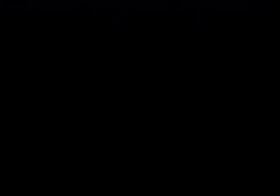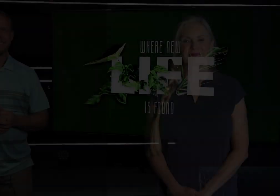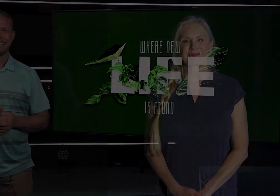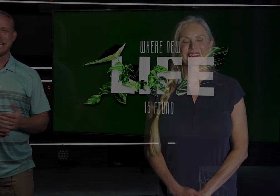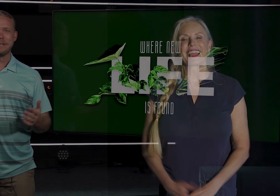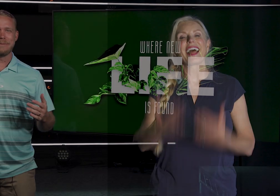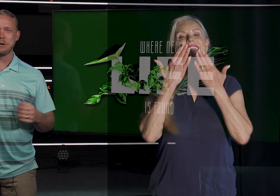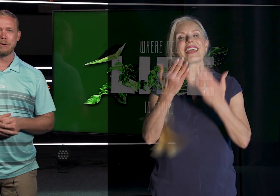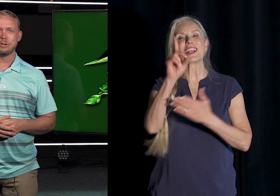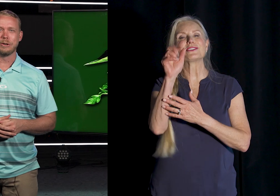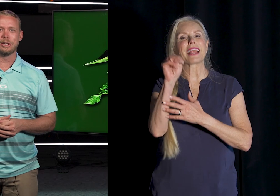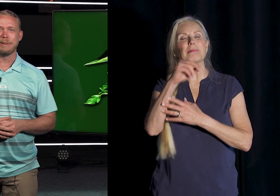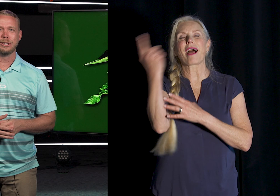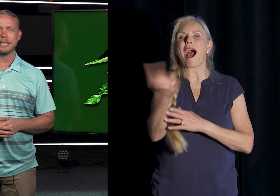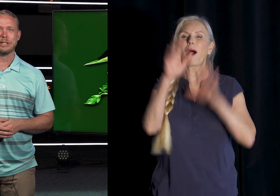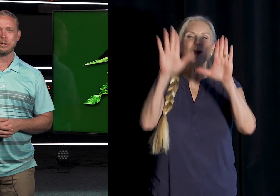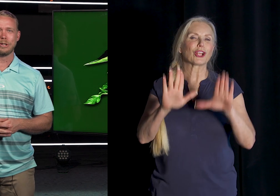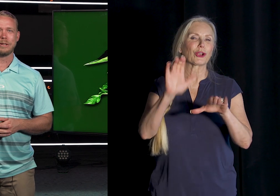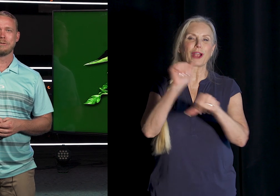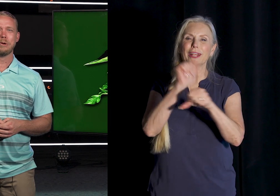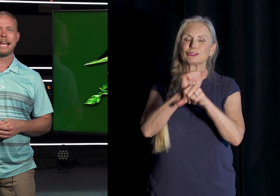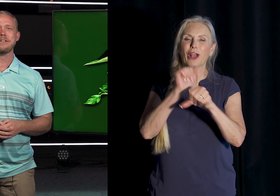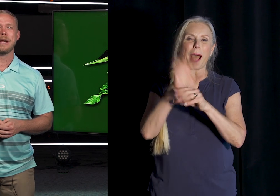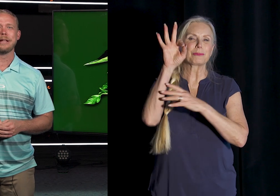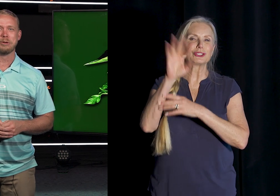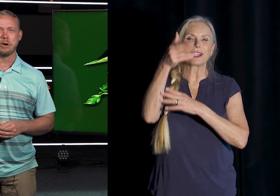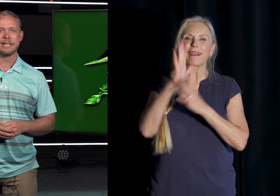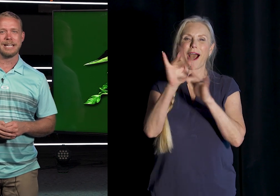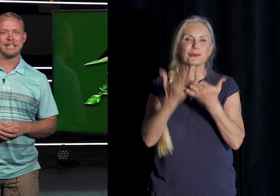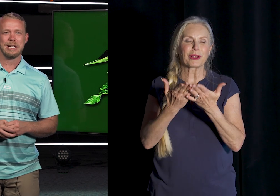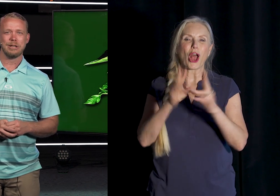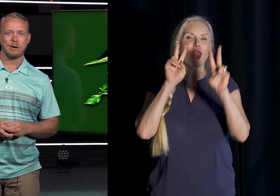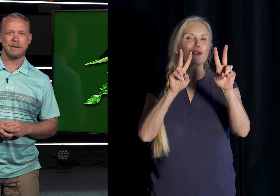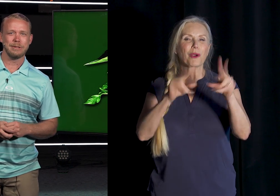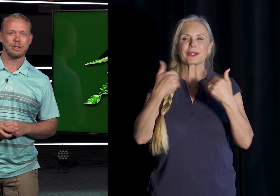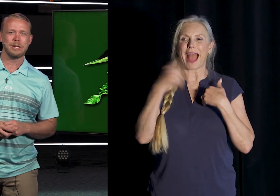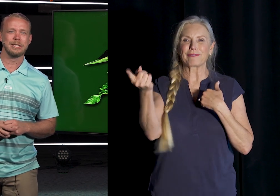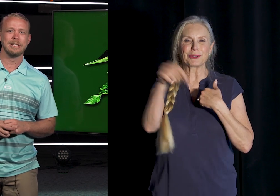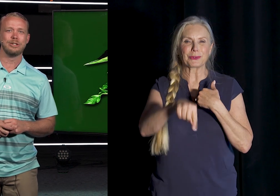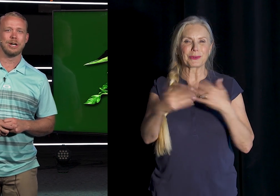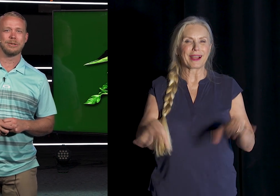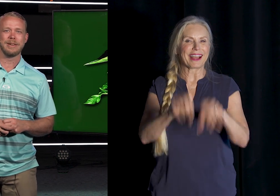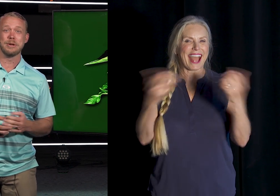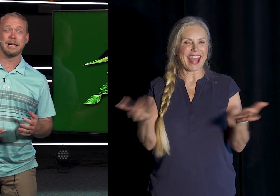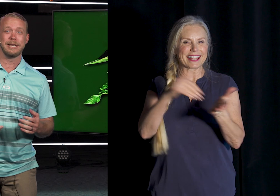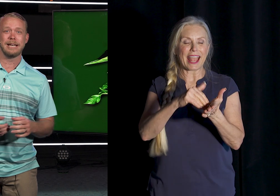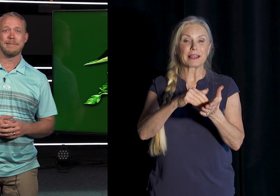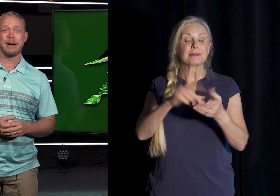Thank you, Damon. You always do a great job preaching God's Word. We look forward to having you out at the Grove again. Grove family, just wanted to let you know, give you an update about